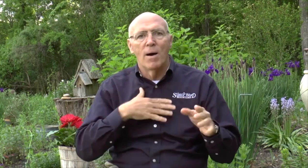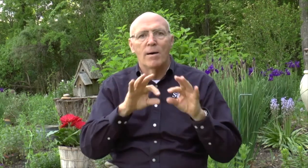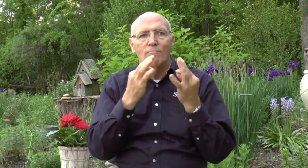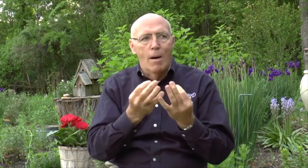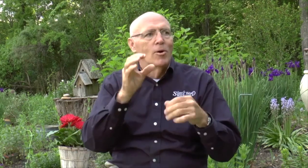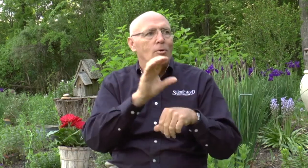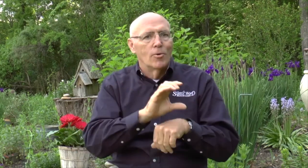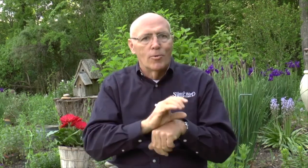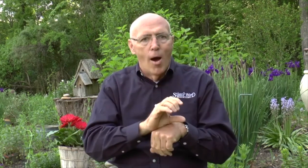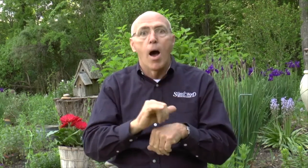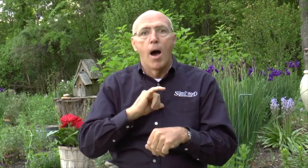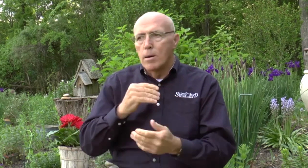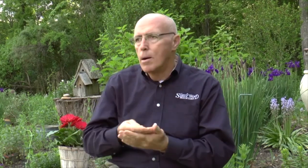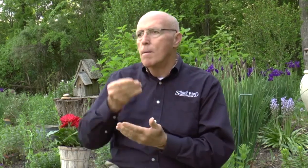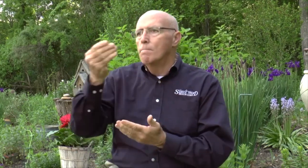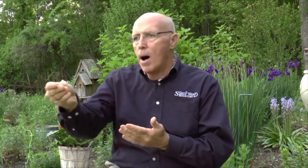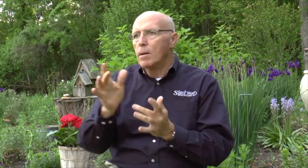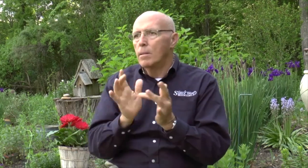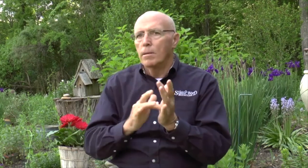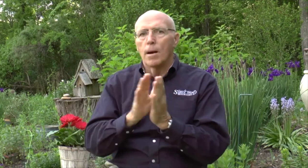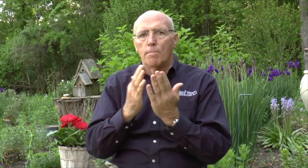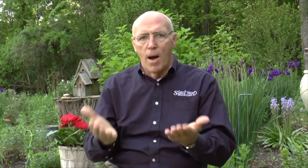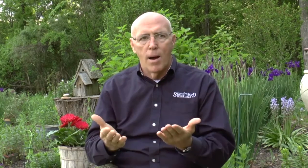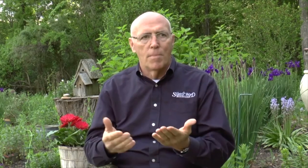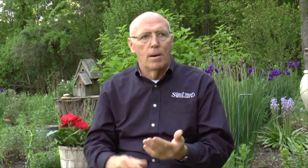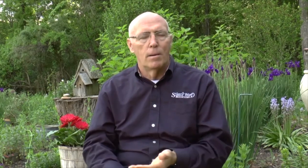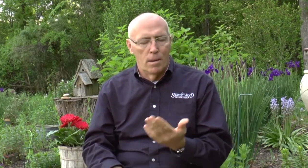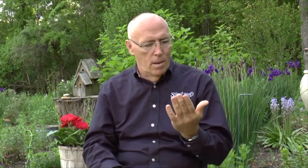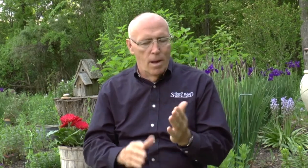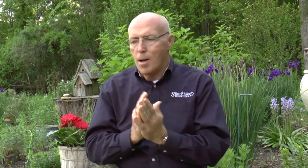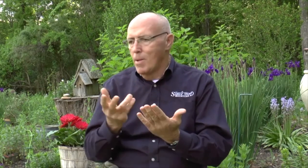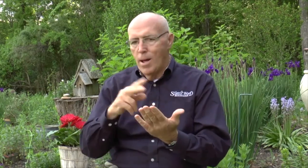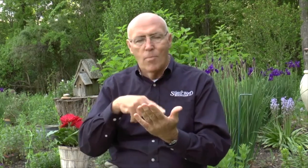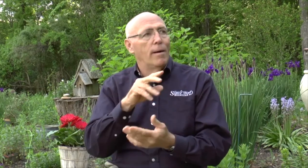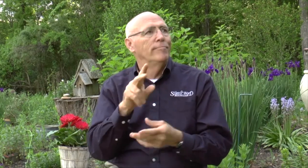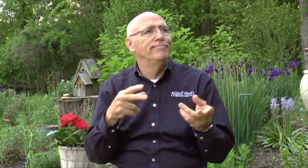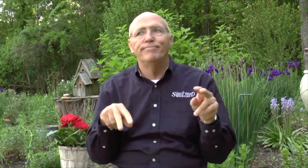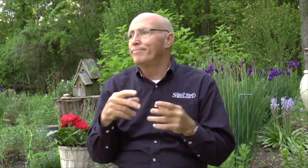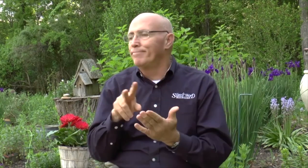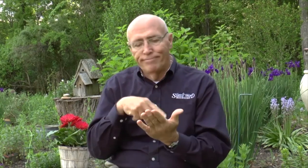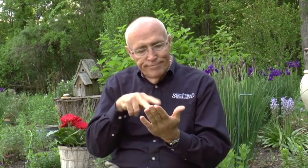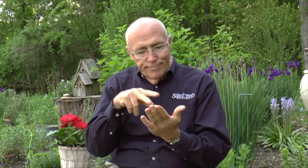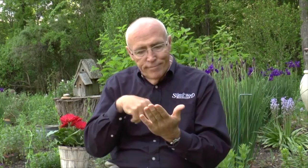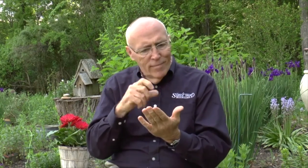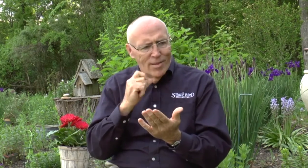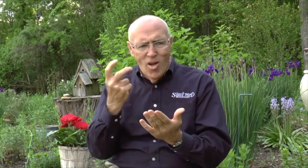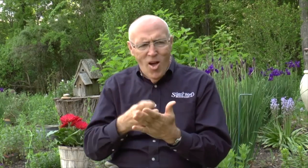I went back to my home church, to my family's church. And I bought myself a Bible. And I looked at it, but I had a